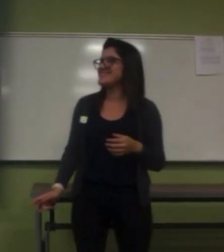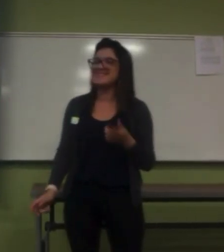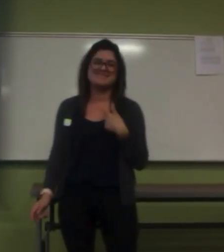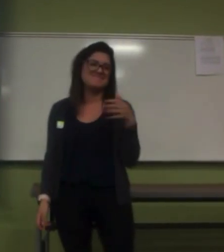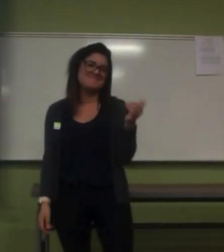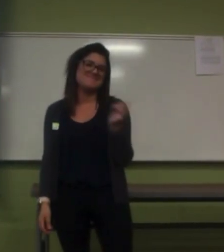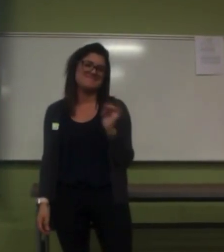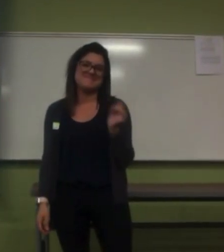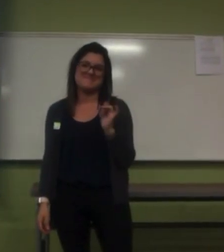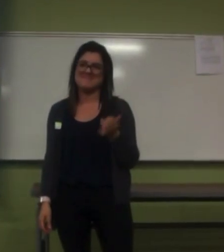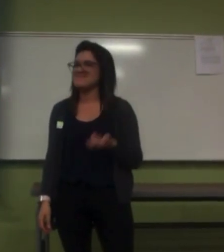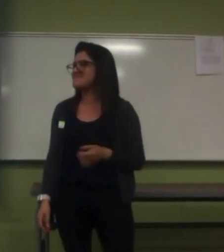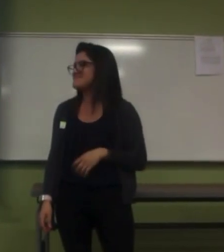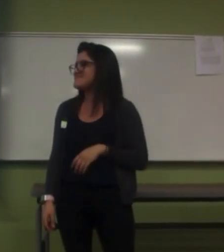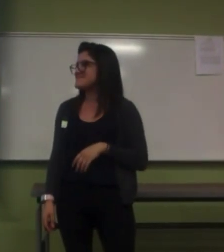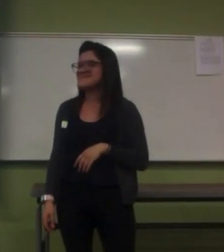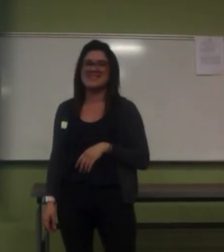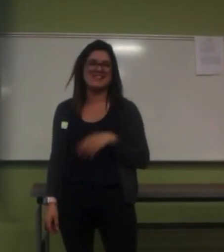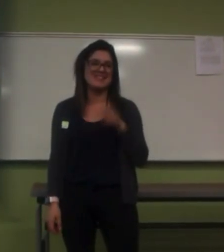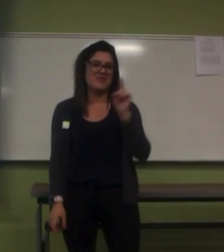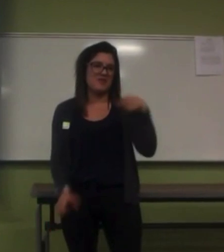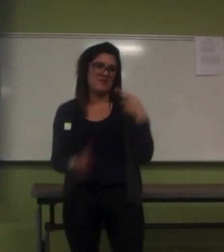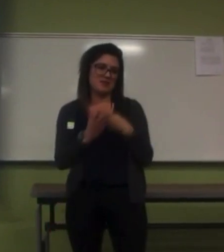Same. Only did we have project.